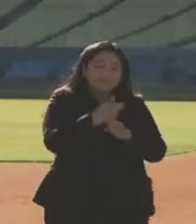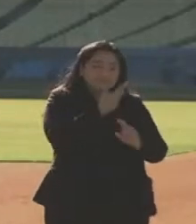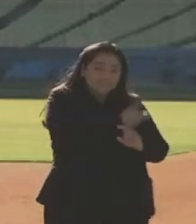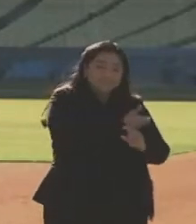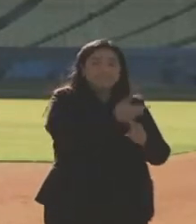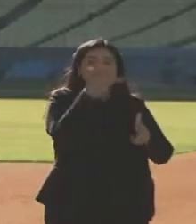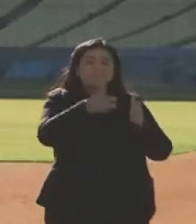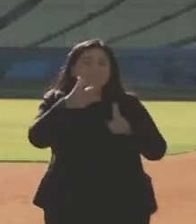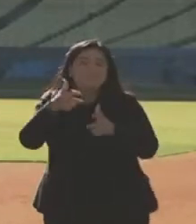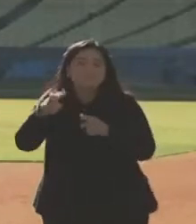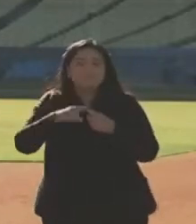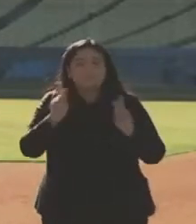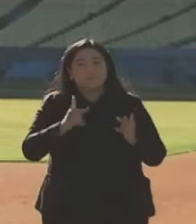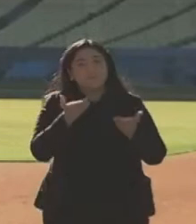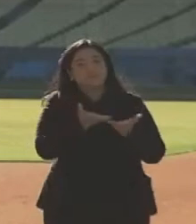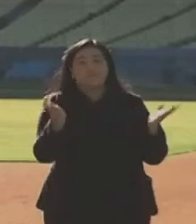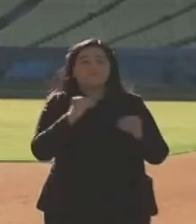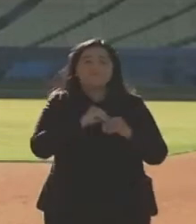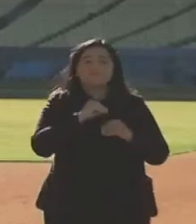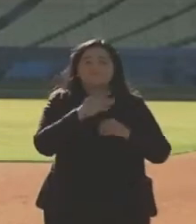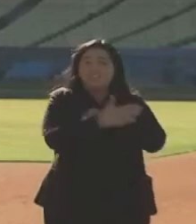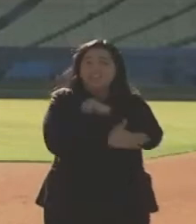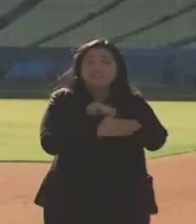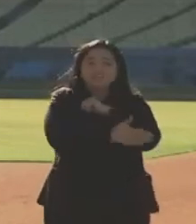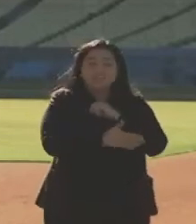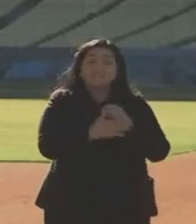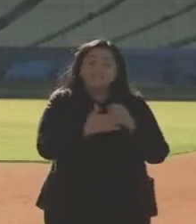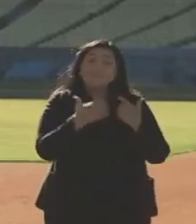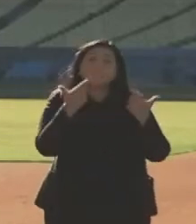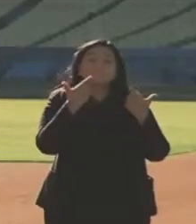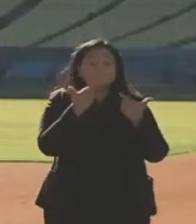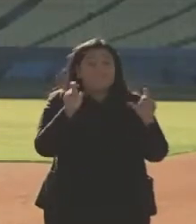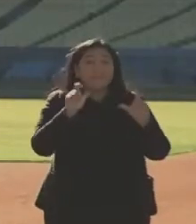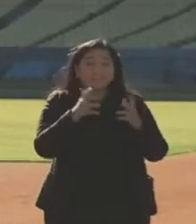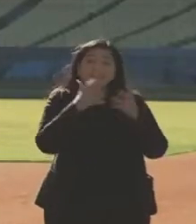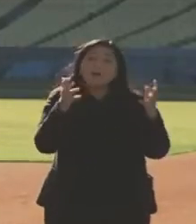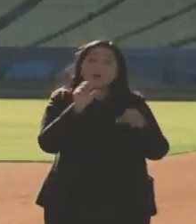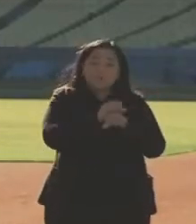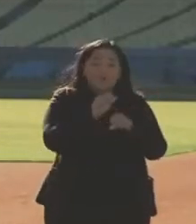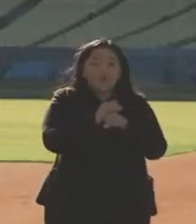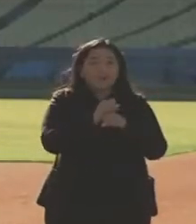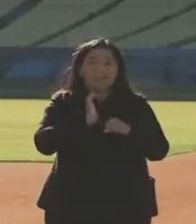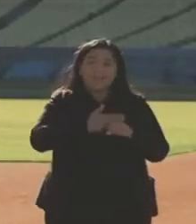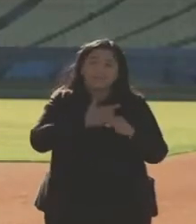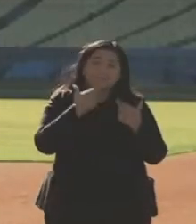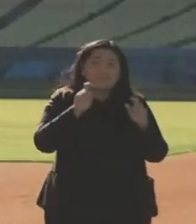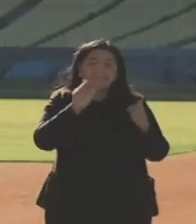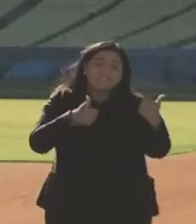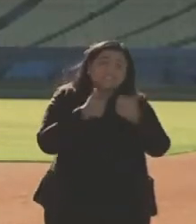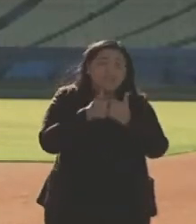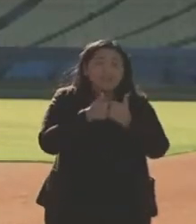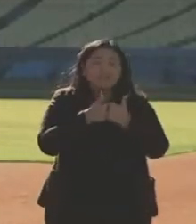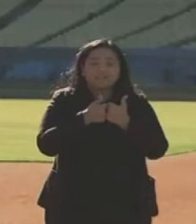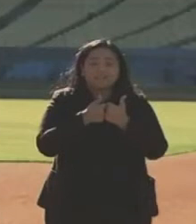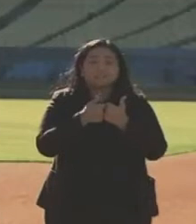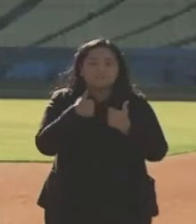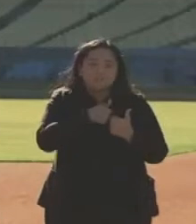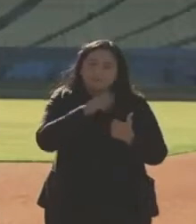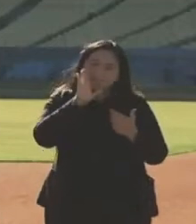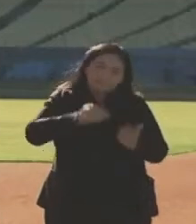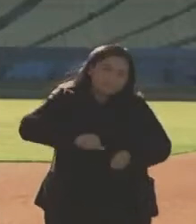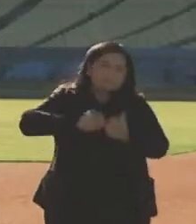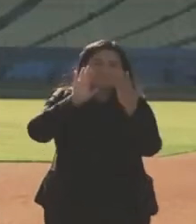we have a lot of work to do, but it's going to be a challenge that we're going to tackle from the top to the very bottom.